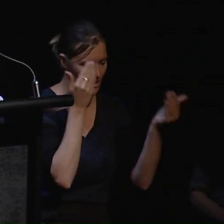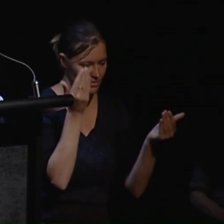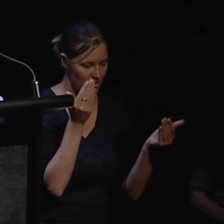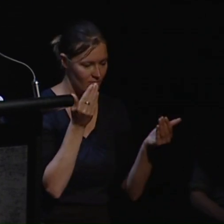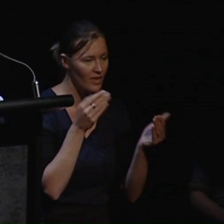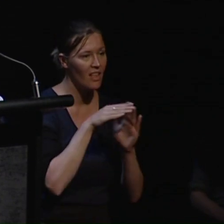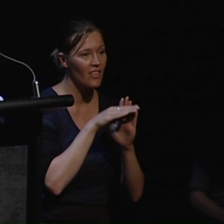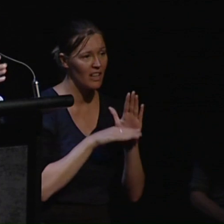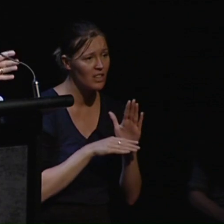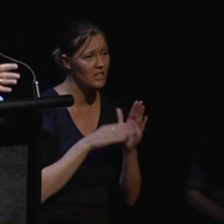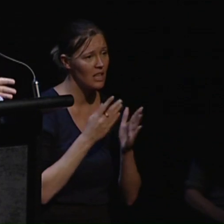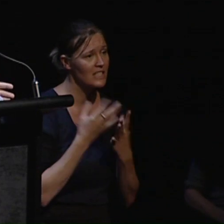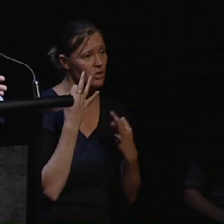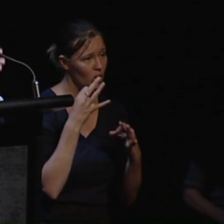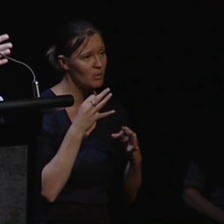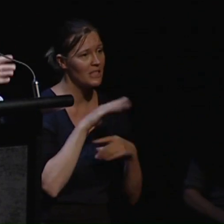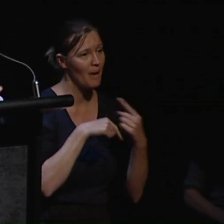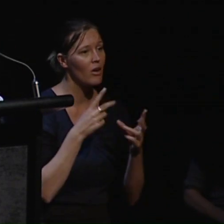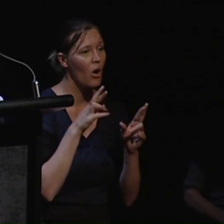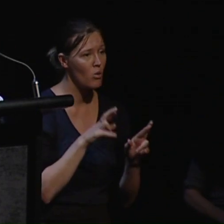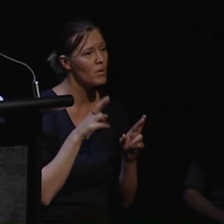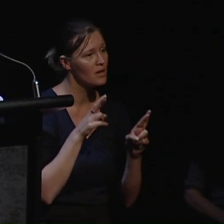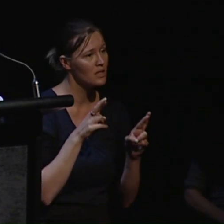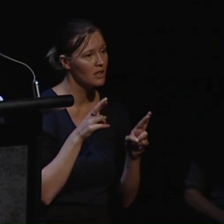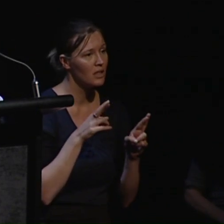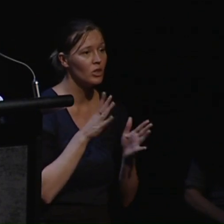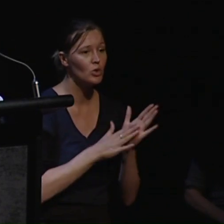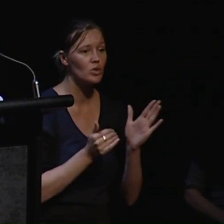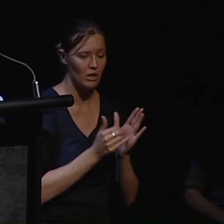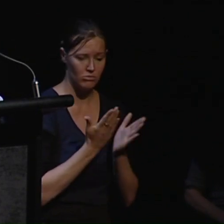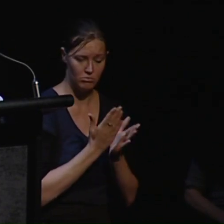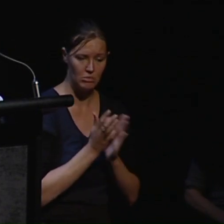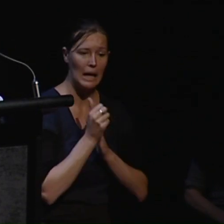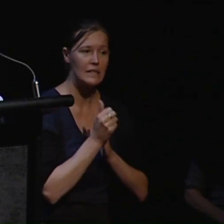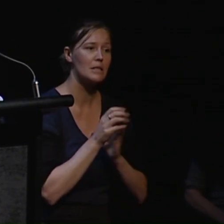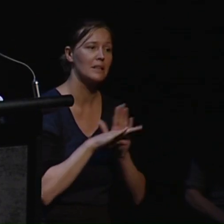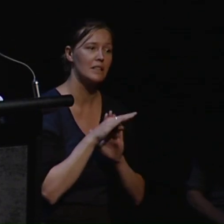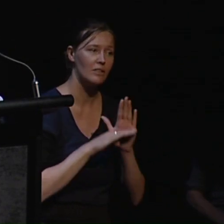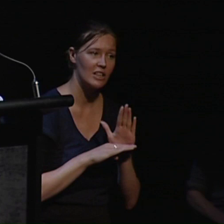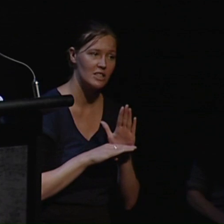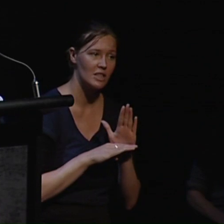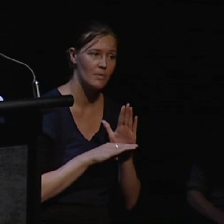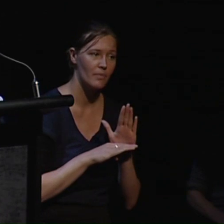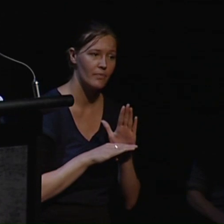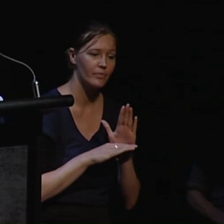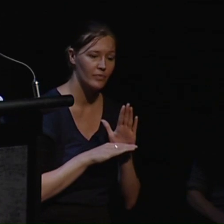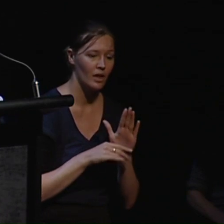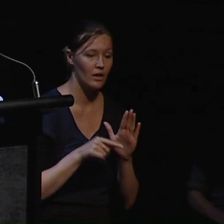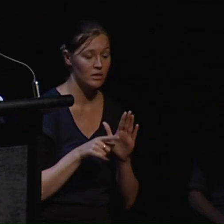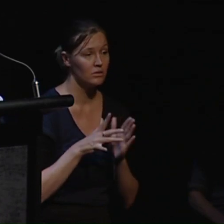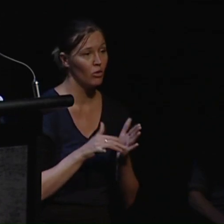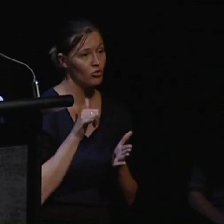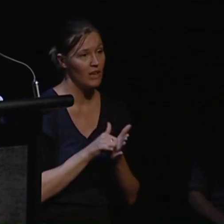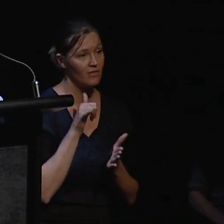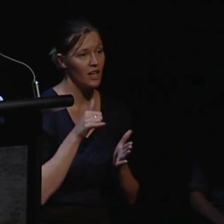of hope. It's a document that you've heard that New Zealand has taken great leadership in. New Zealand ratified the convention